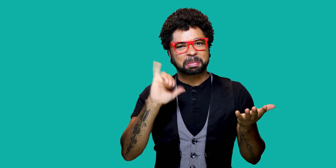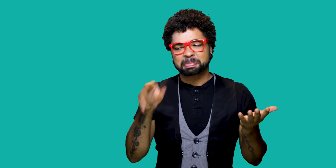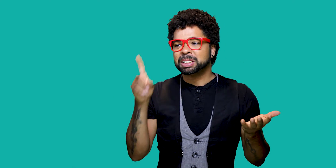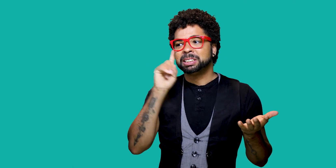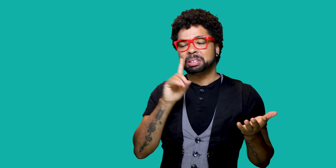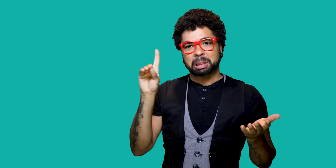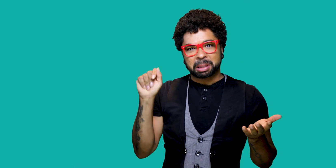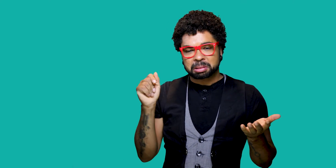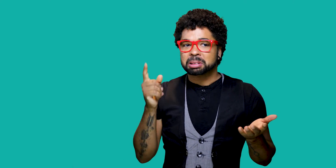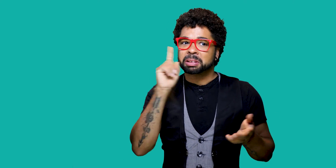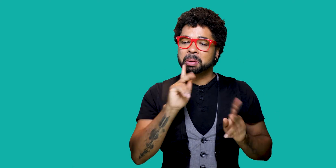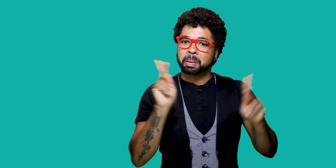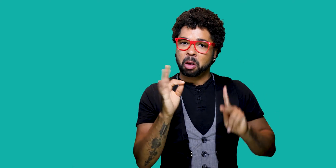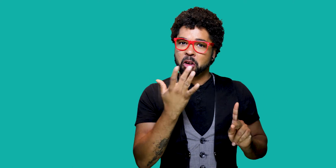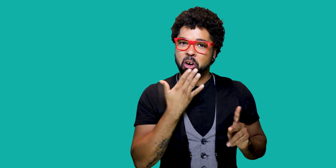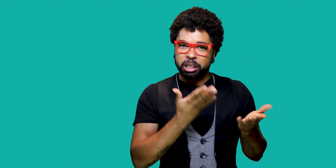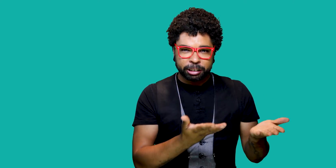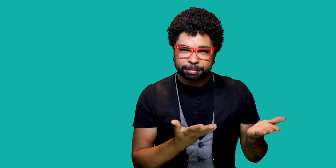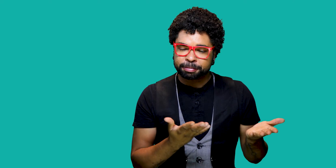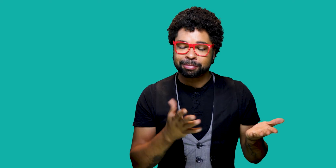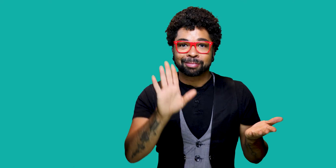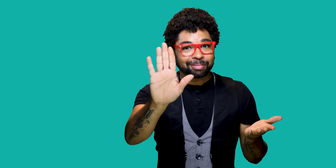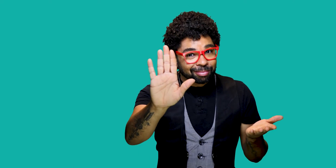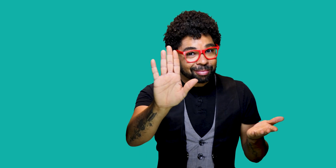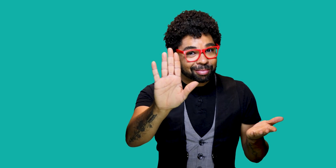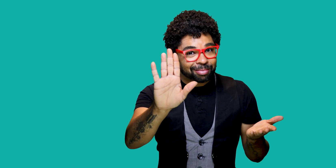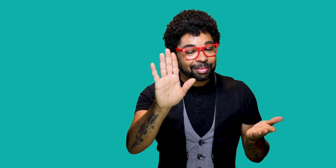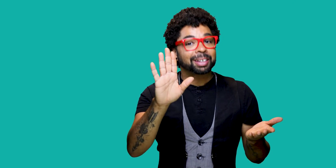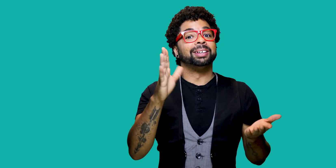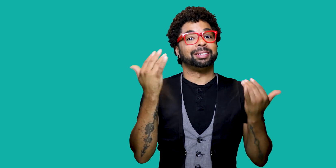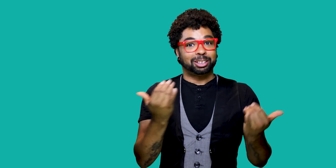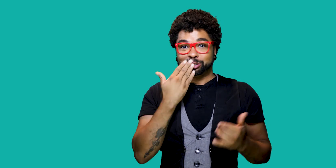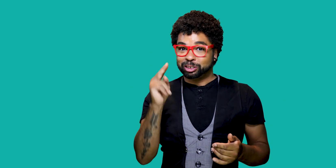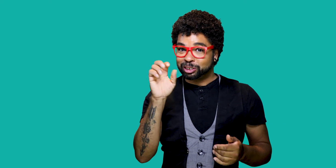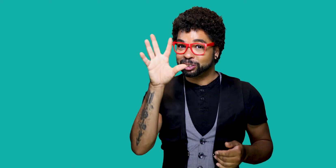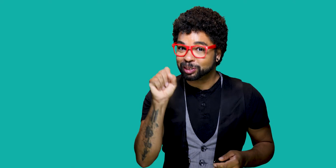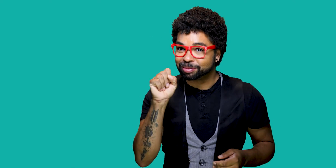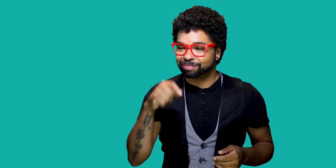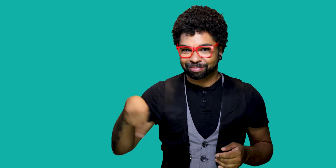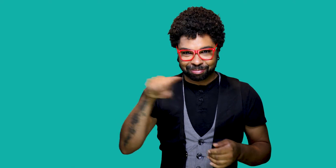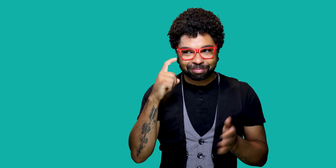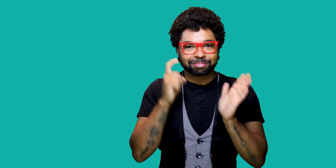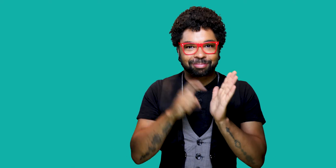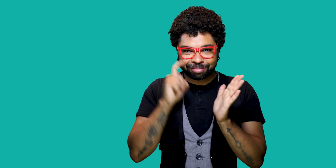even lower for Deaf people with additional disabilities and Deaf people of color. But there is cause for optimism.